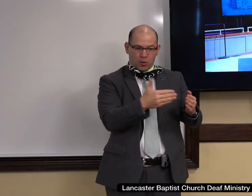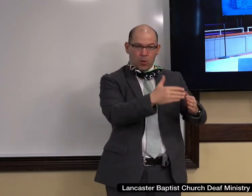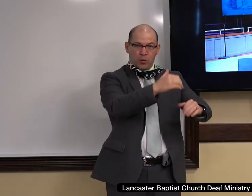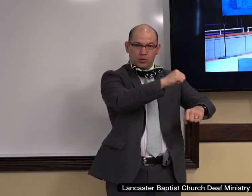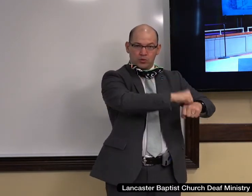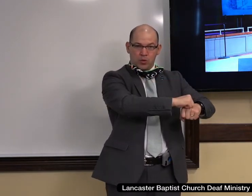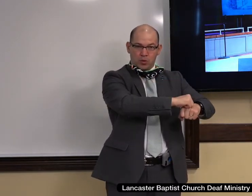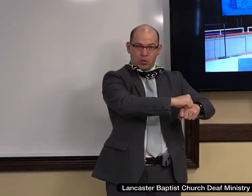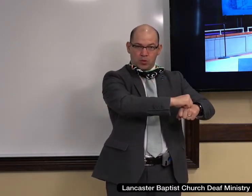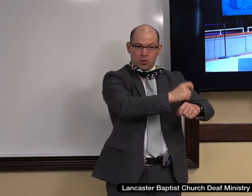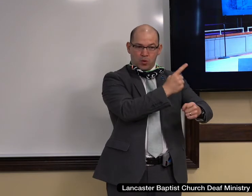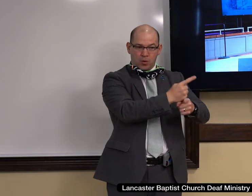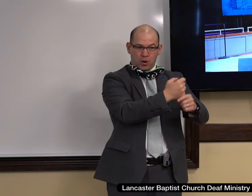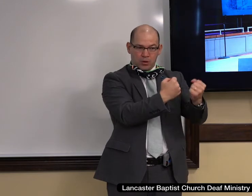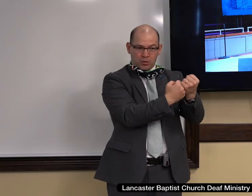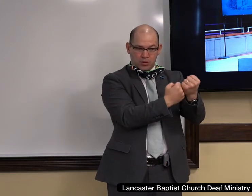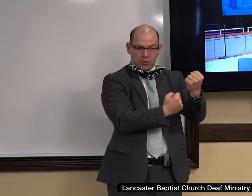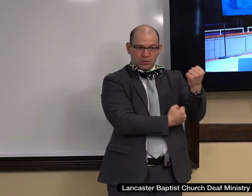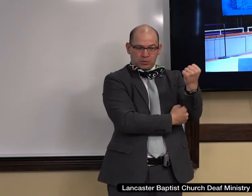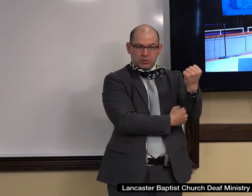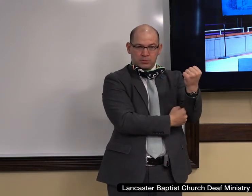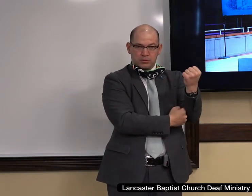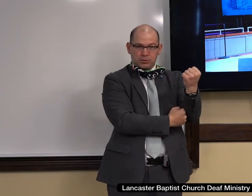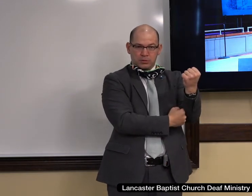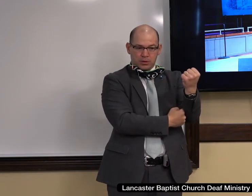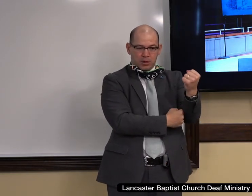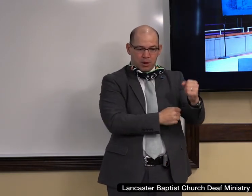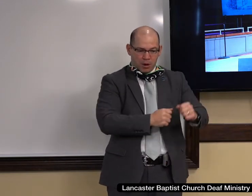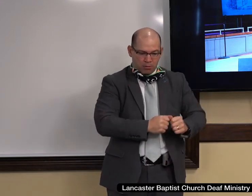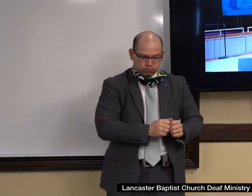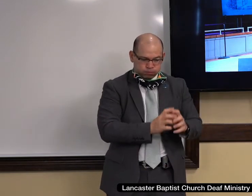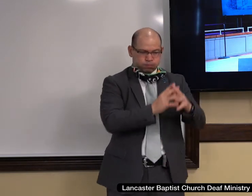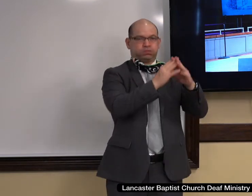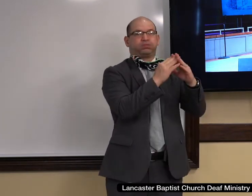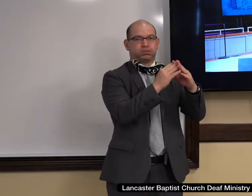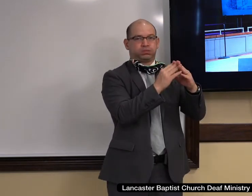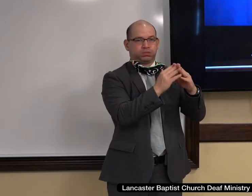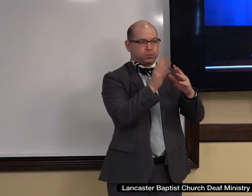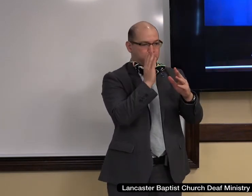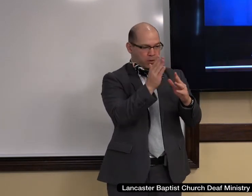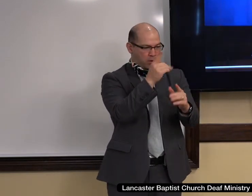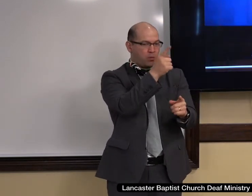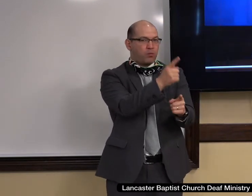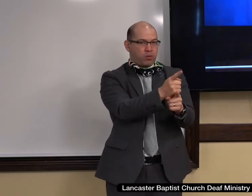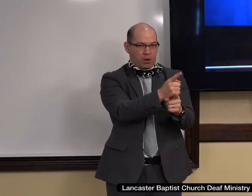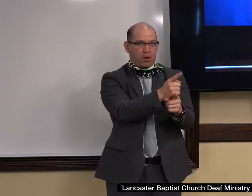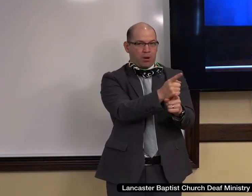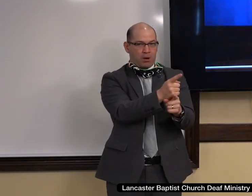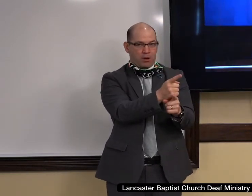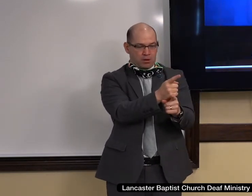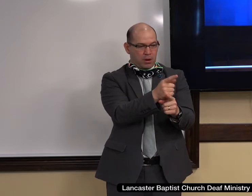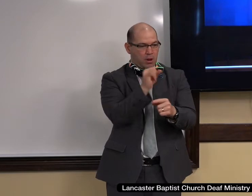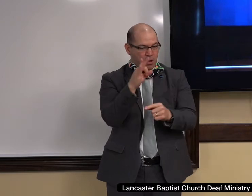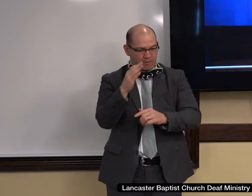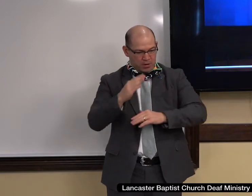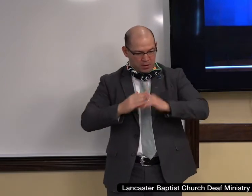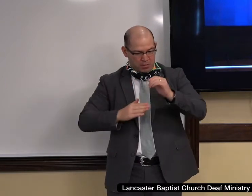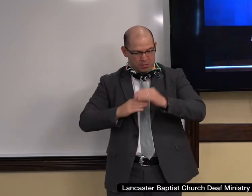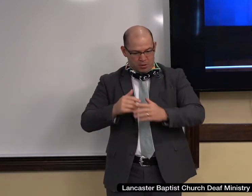you are going to see a structure that is built with symmetry a life that is built with biblical beauty